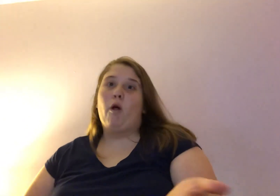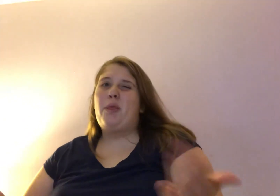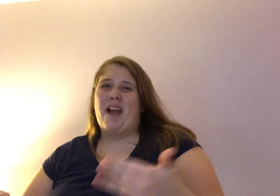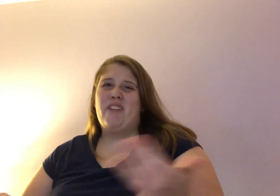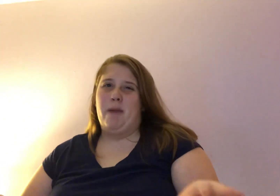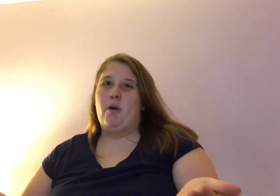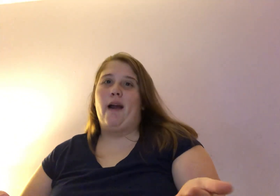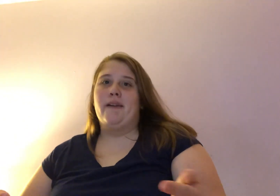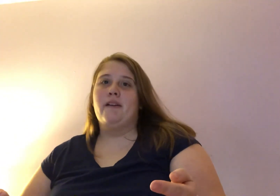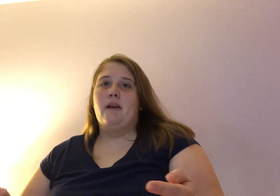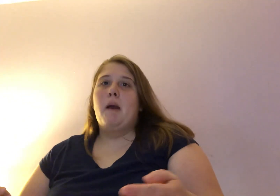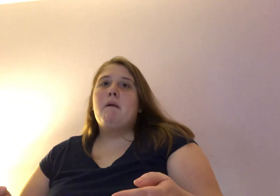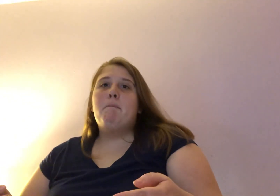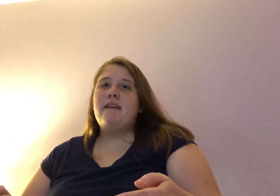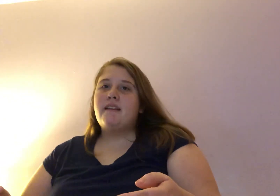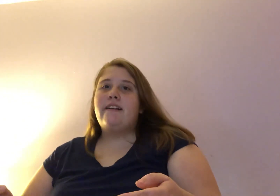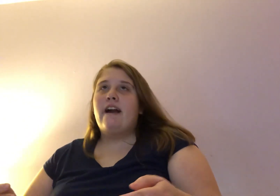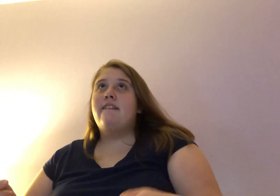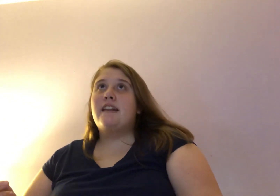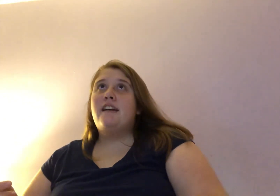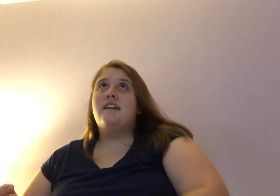both deaf and blind. Basically, Helen Keller.